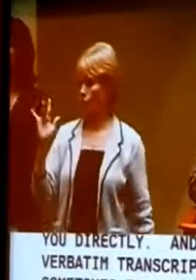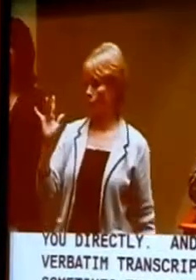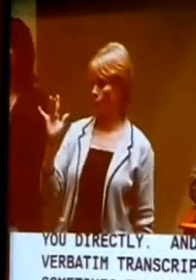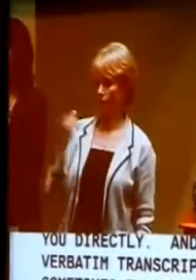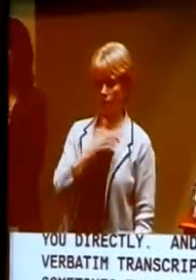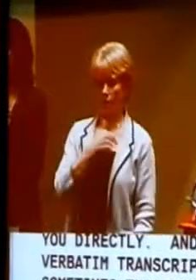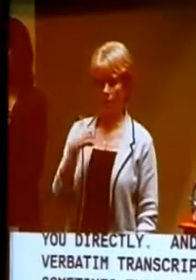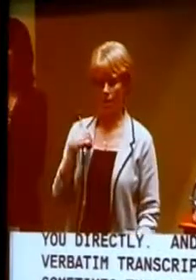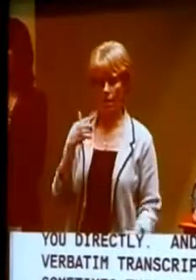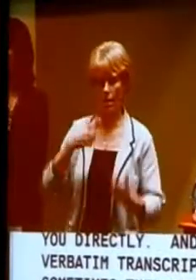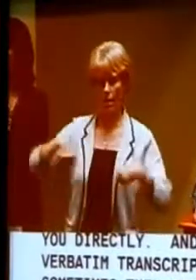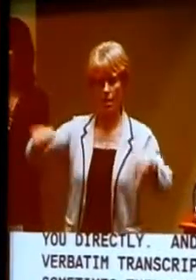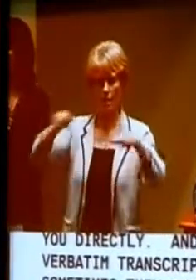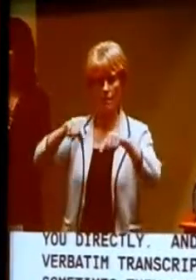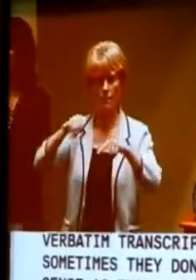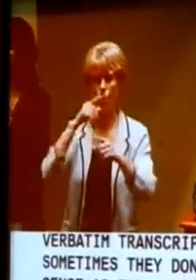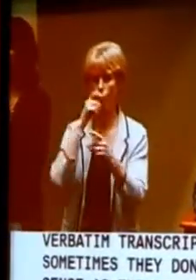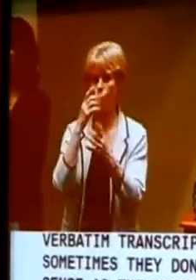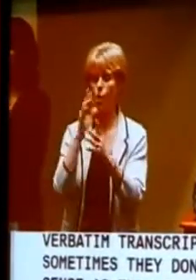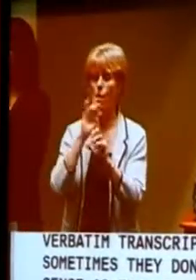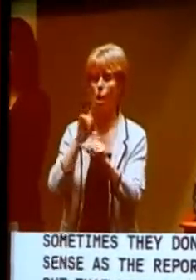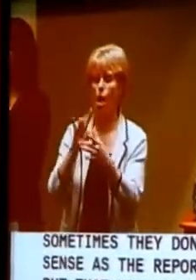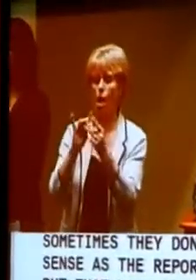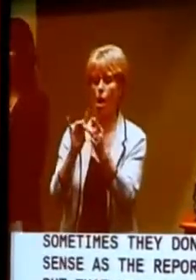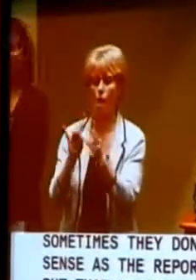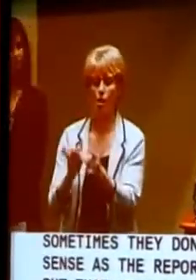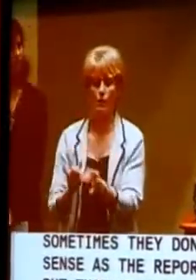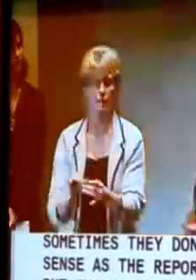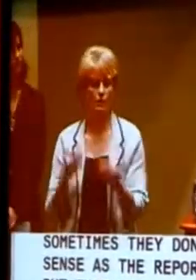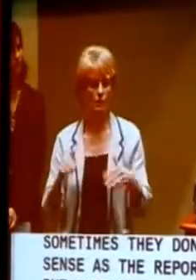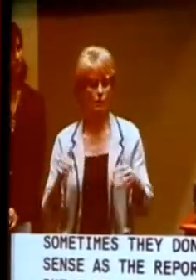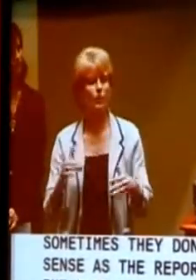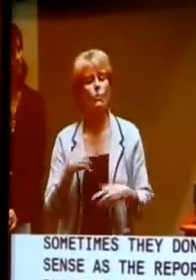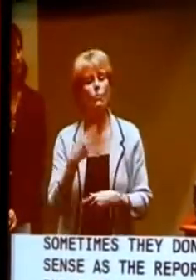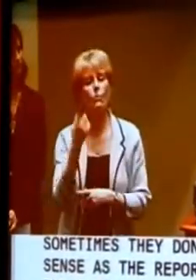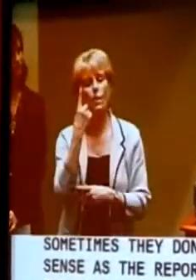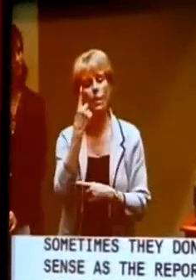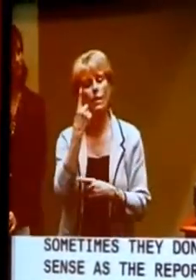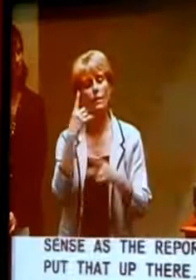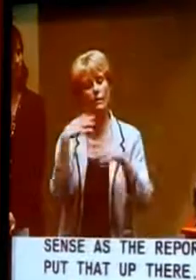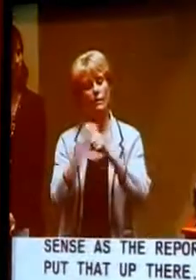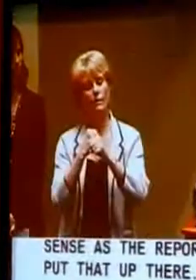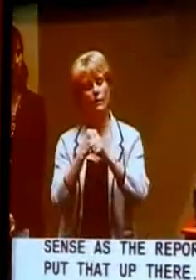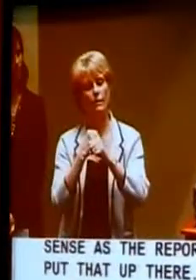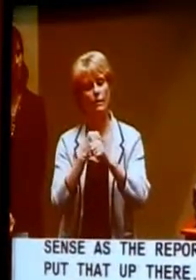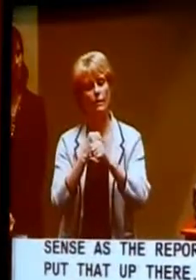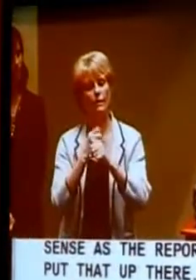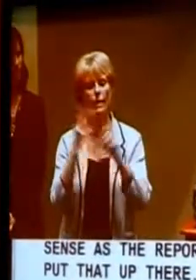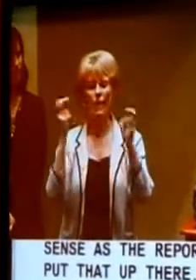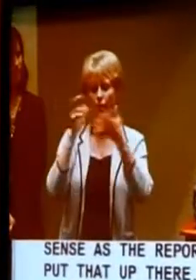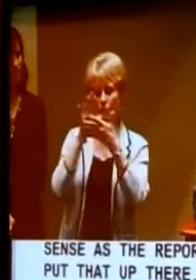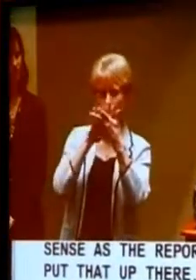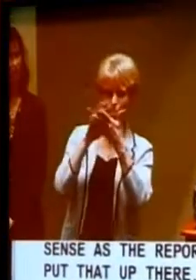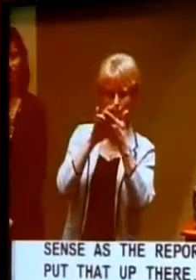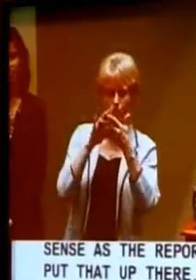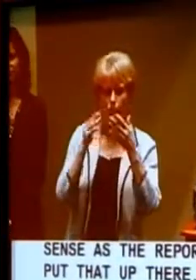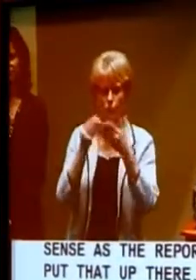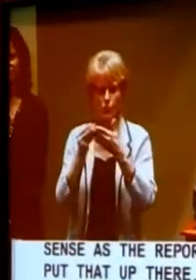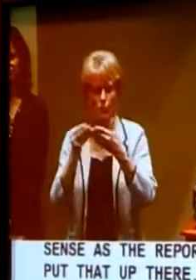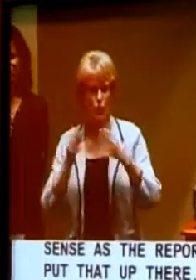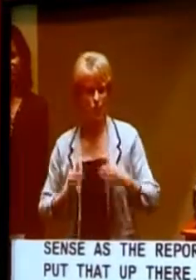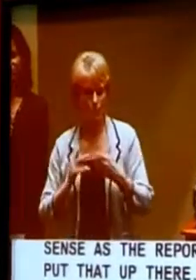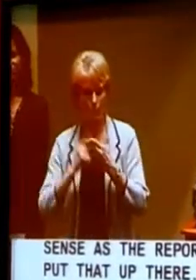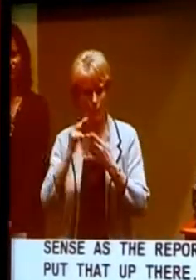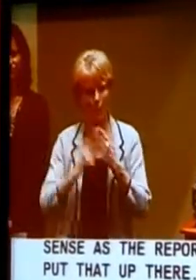count that gave some feedback in that last little bit with lots of great suggestions. The one thing I wanted to end on was just around our mystery shopper program, and